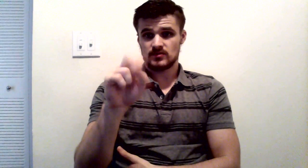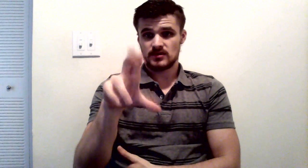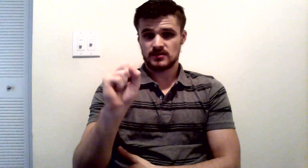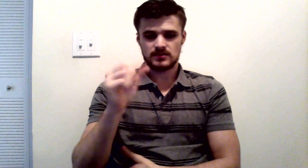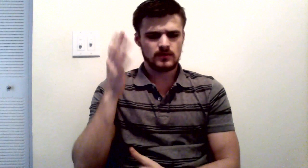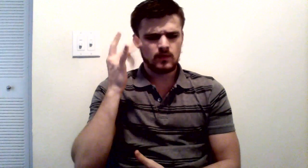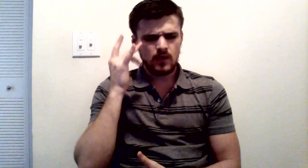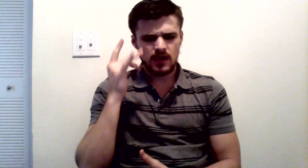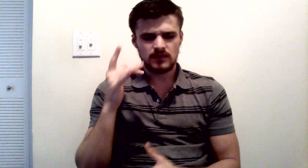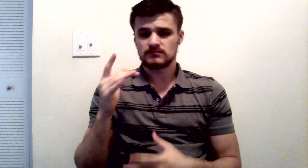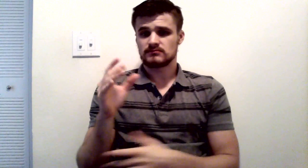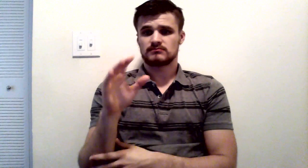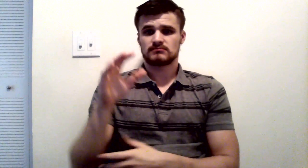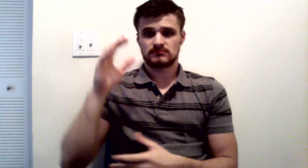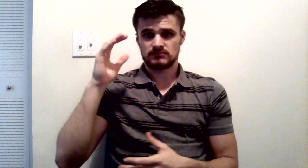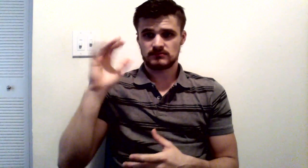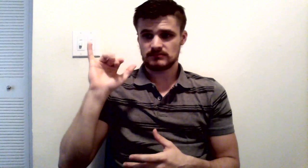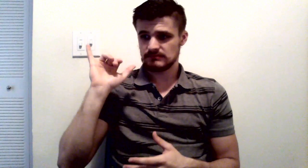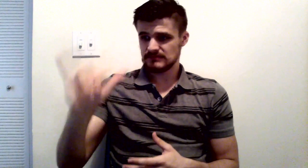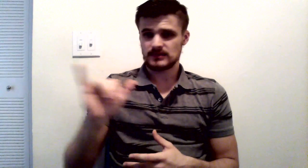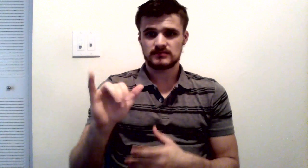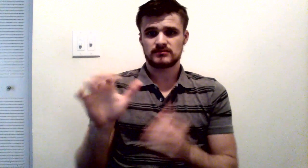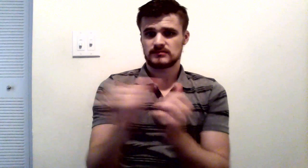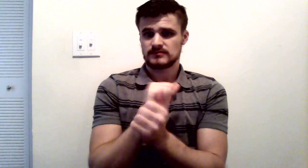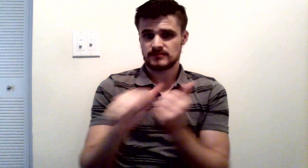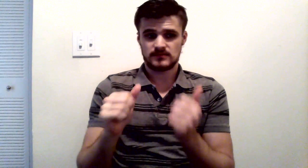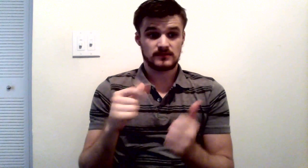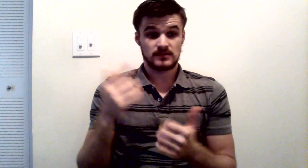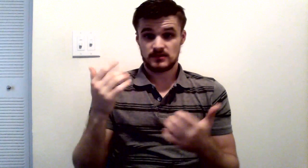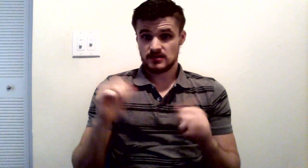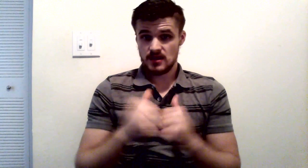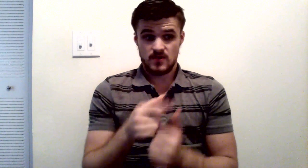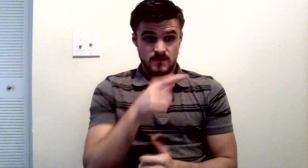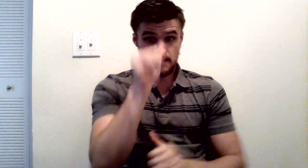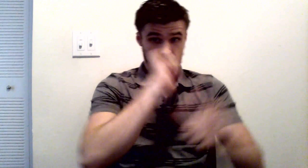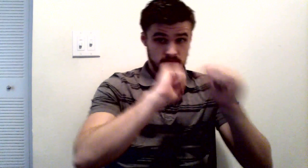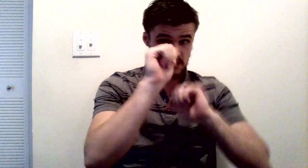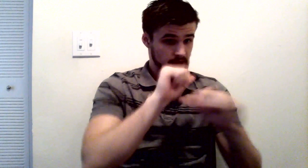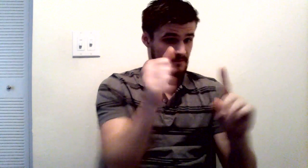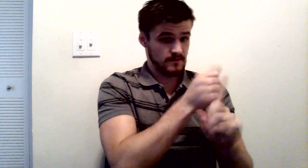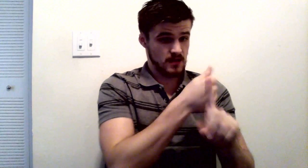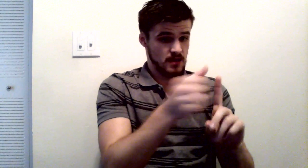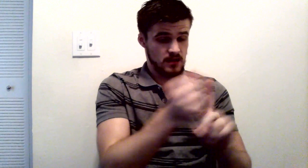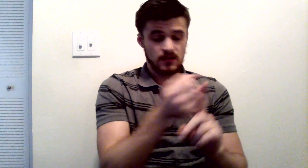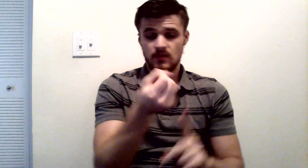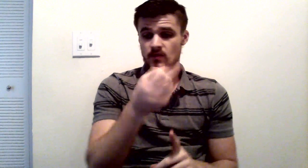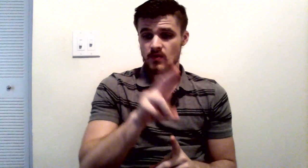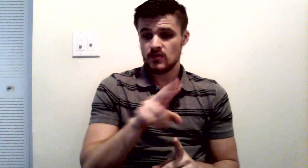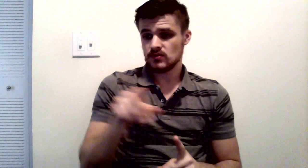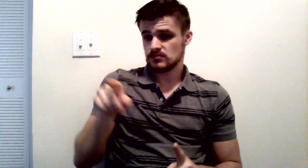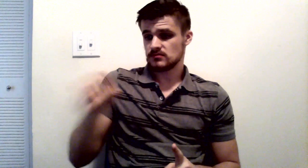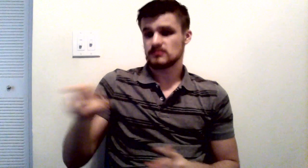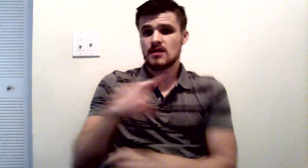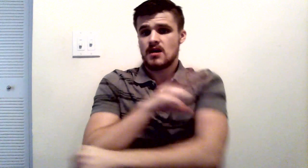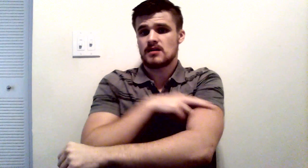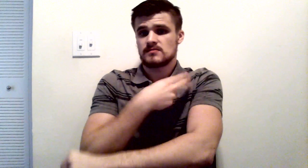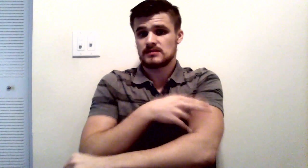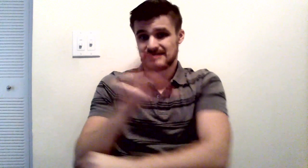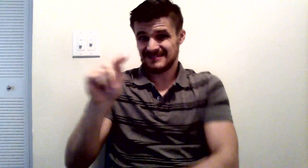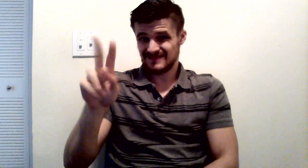by the guy who punched him? If we can't prove beyond the reasonable doubt that the injury that he received was